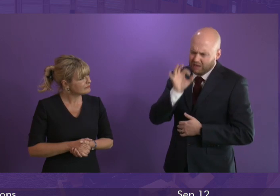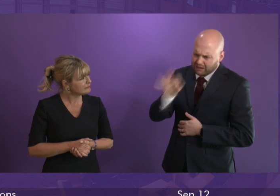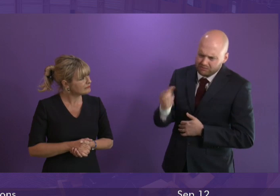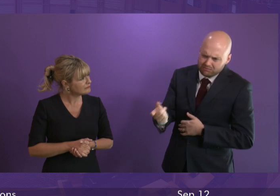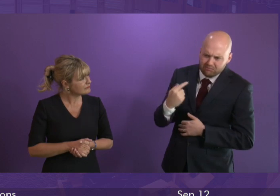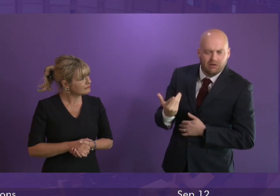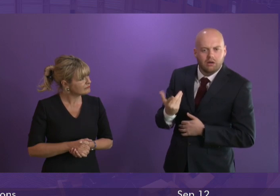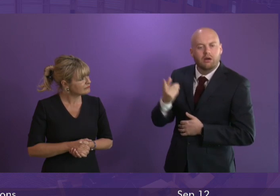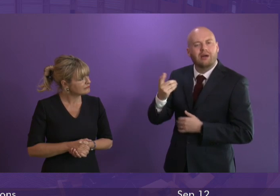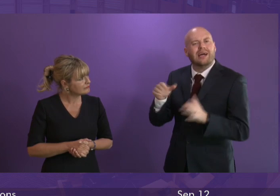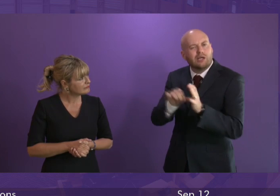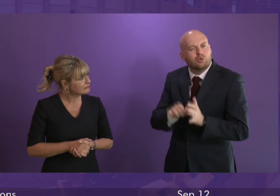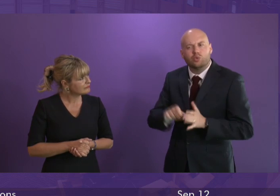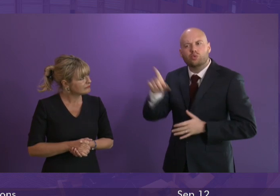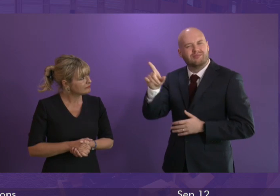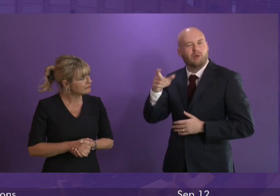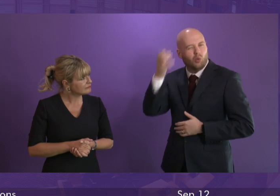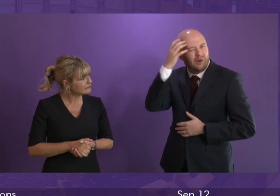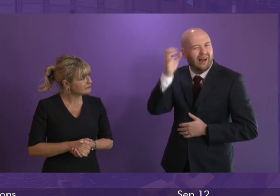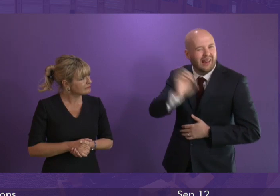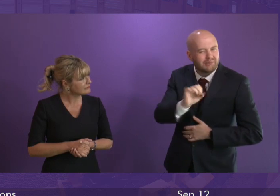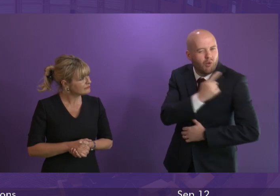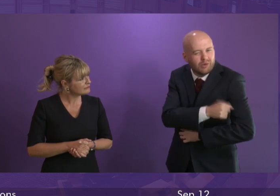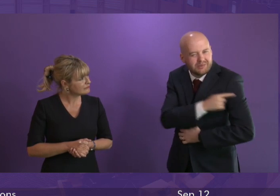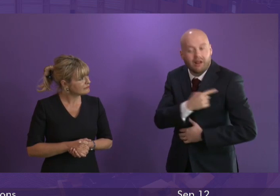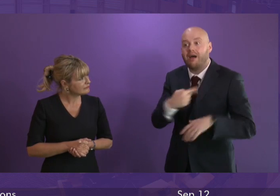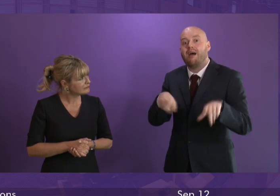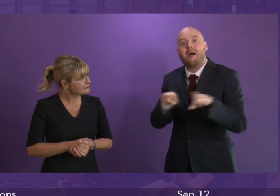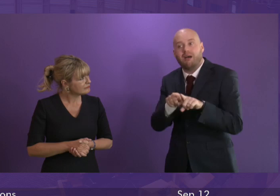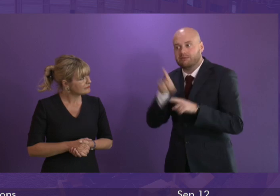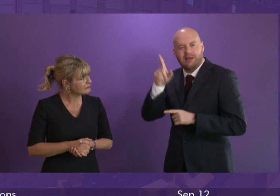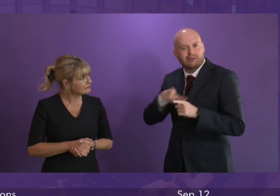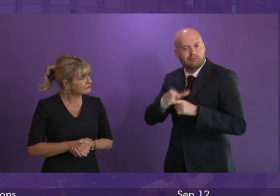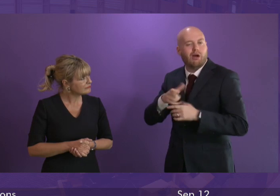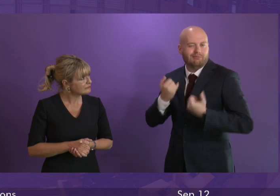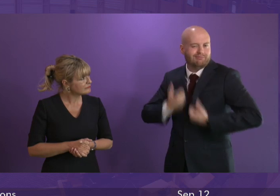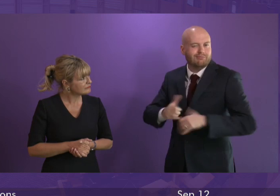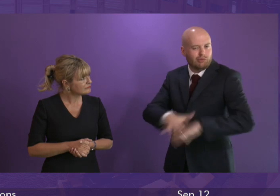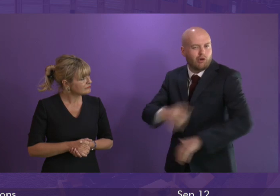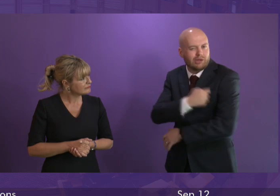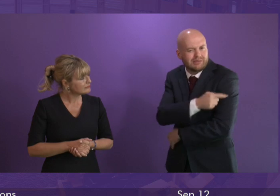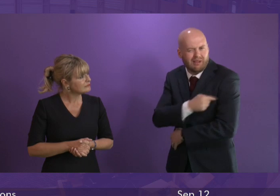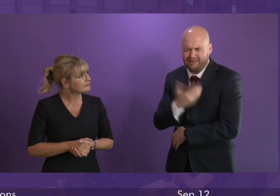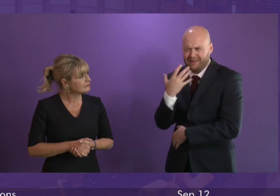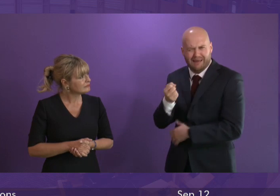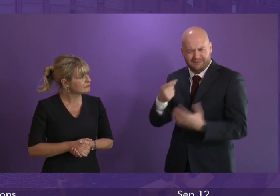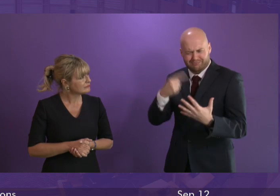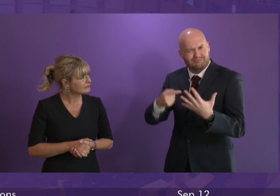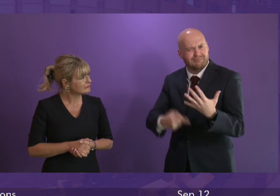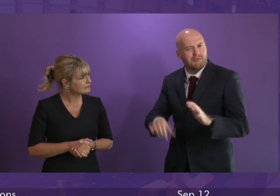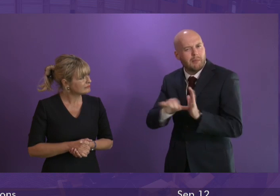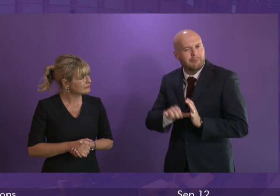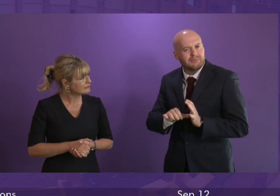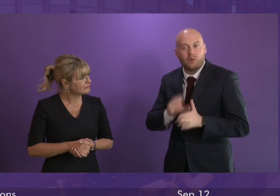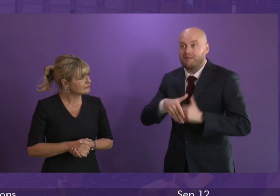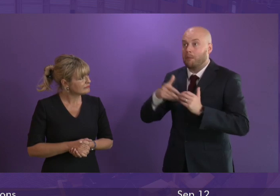coupled with the issues at the Queen Elizabeth point to wider problems regarding hospital building and procurement in